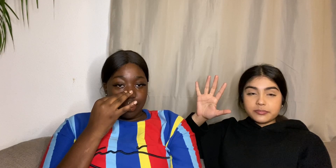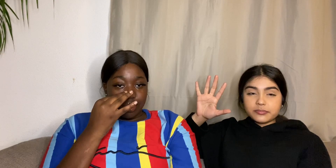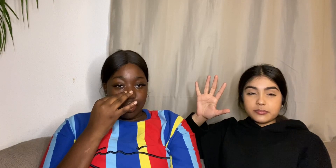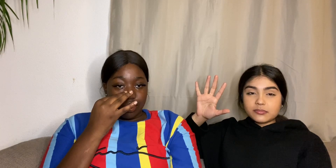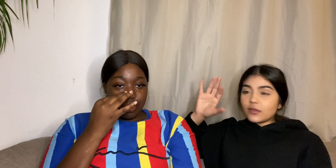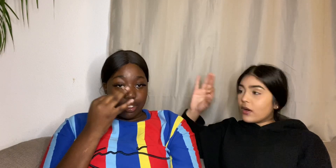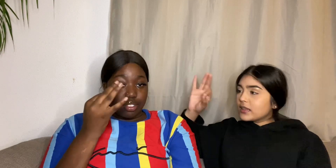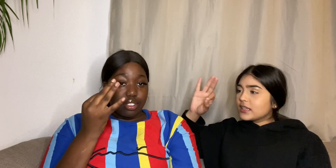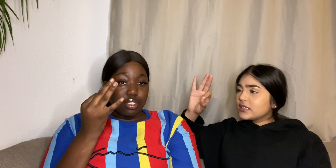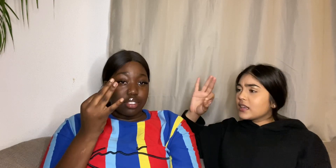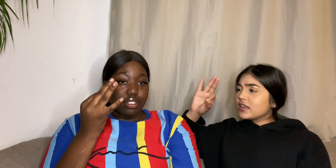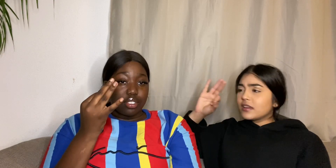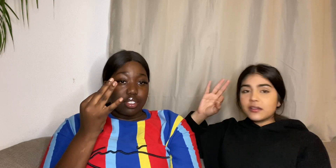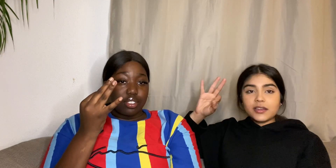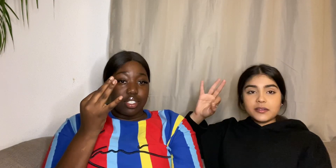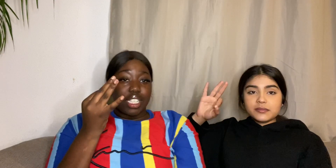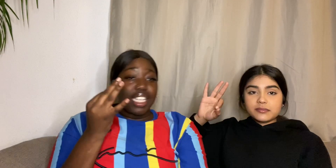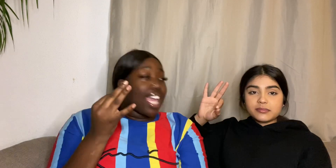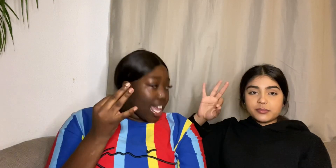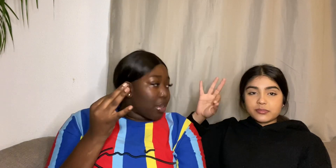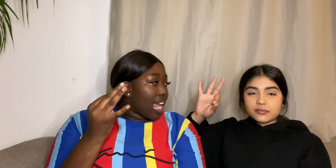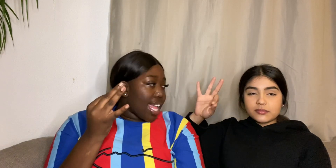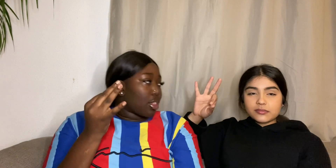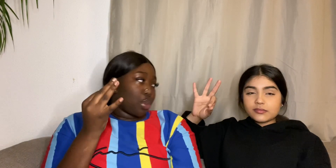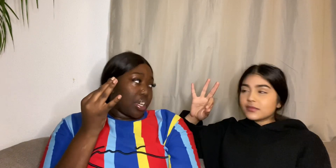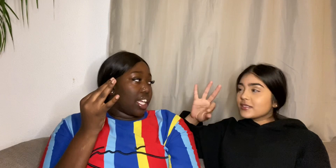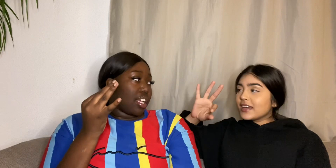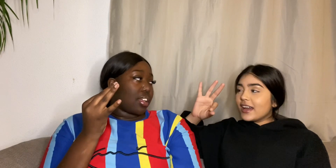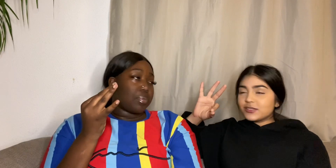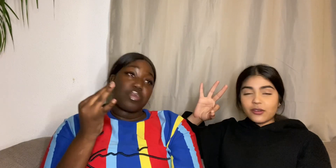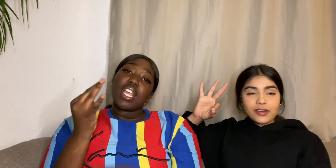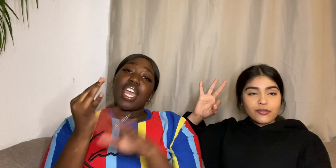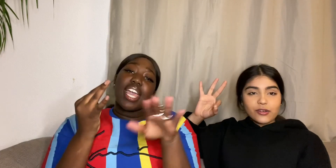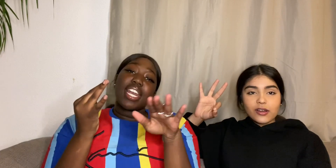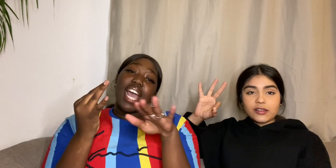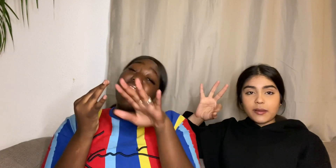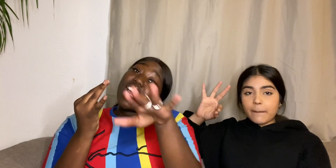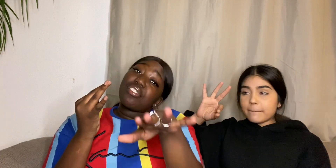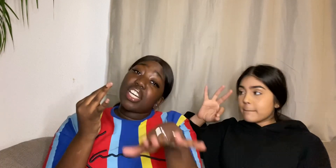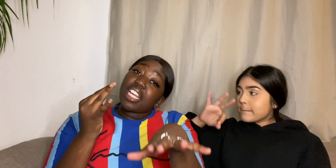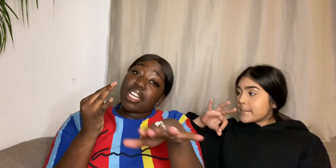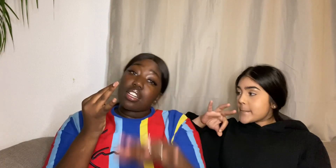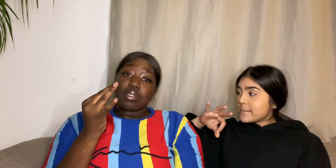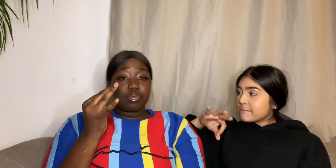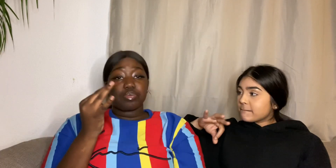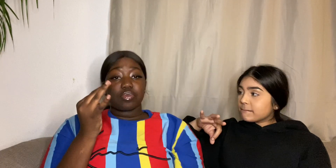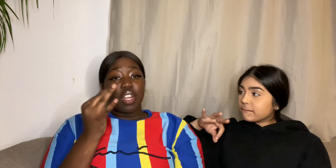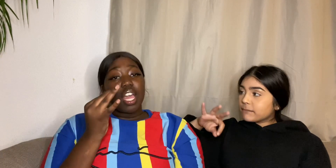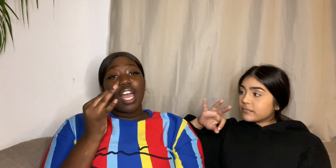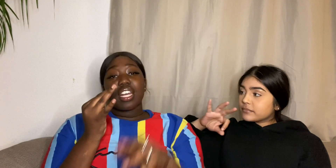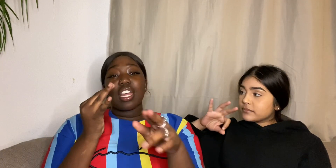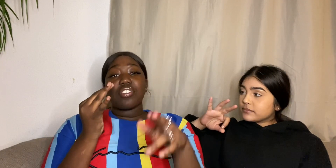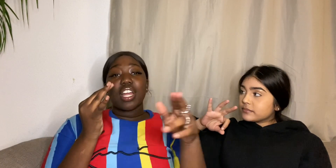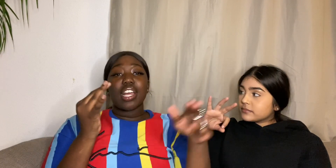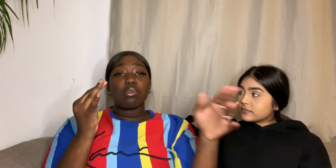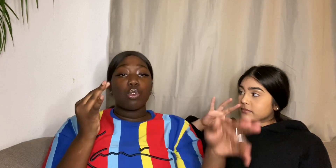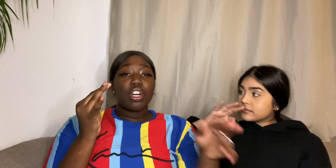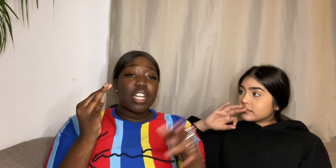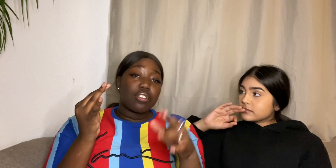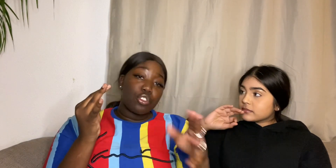Oh I think they did three Yeah you had three Yeah sorry And I never did I never had more than four